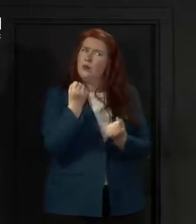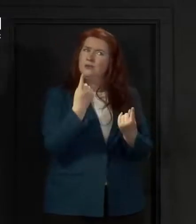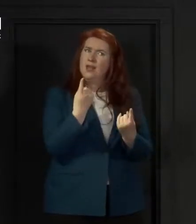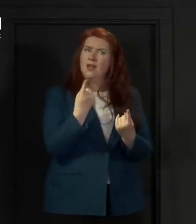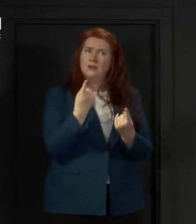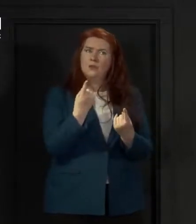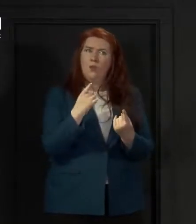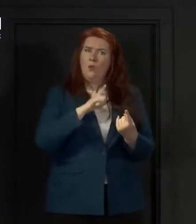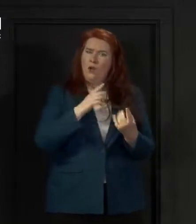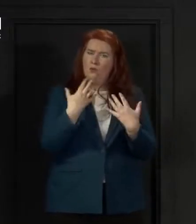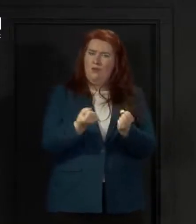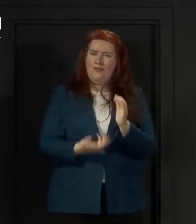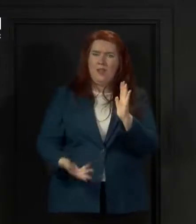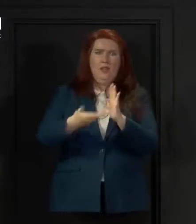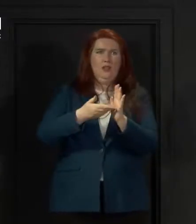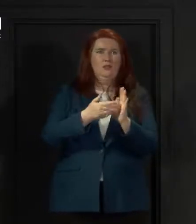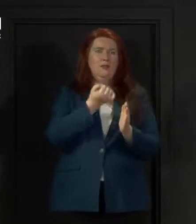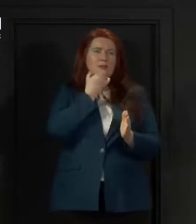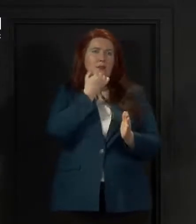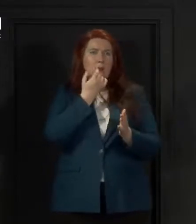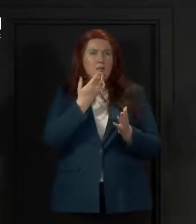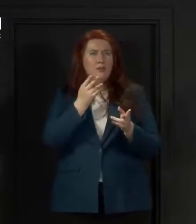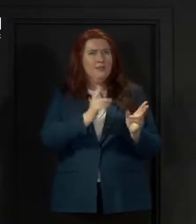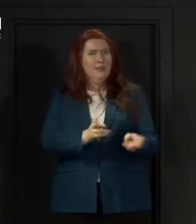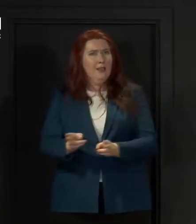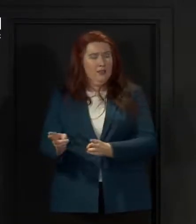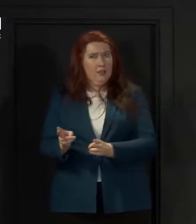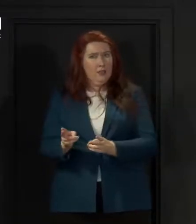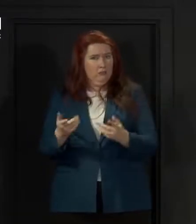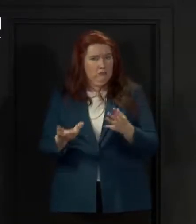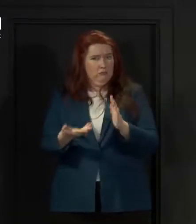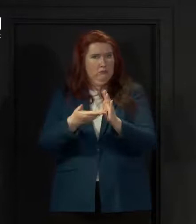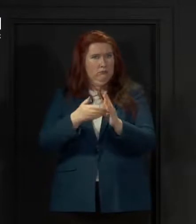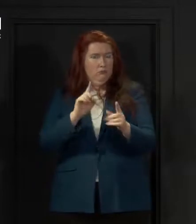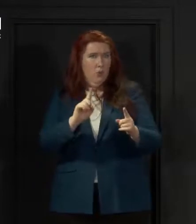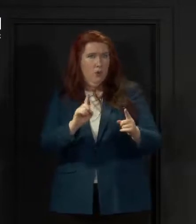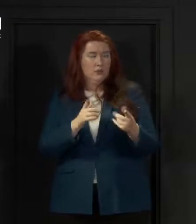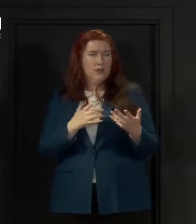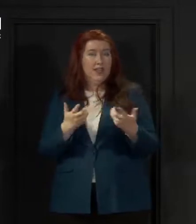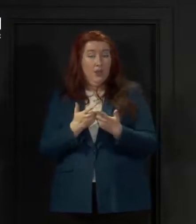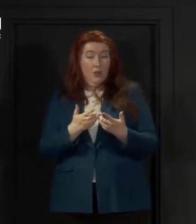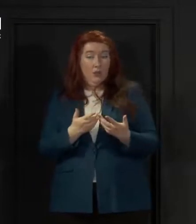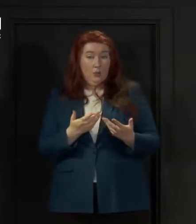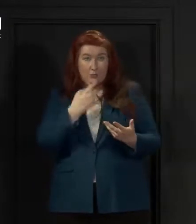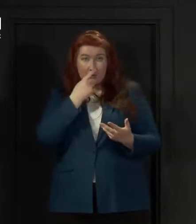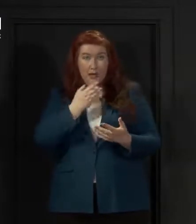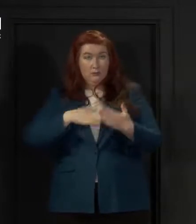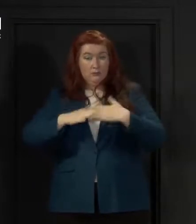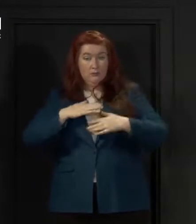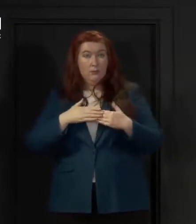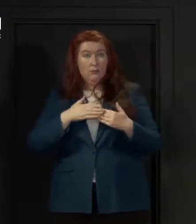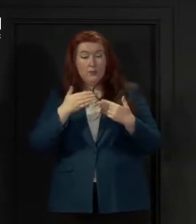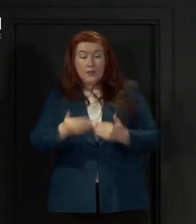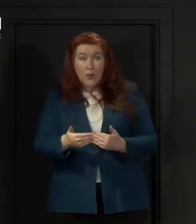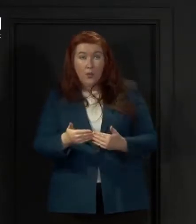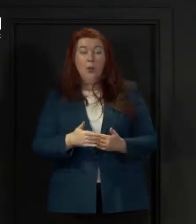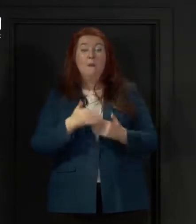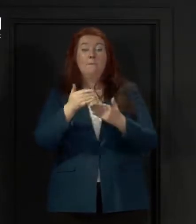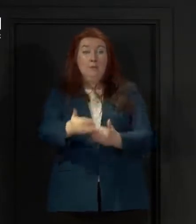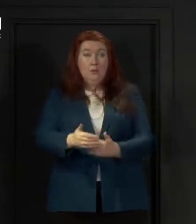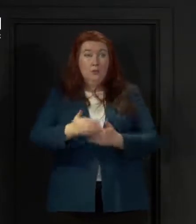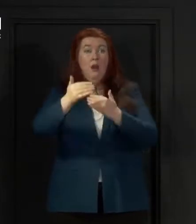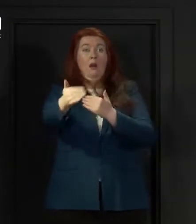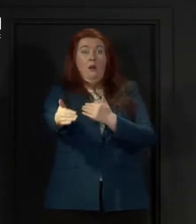contributory factors there and what more might we need to do in the immediate but also the medium in the long term to